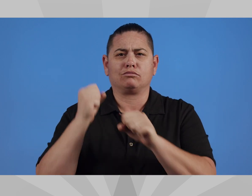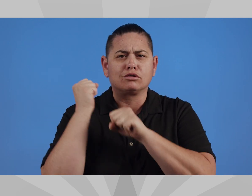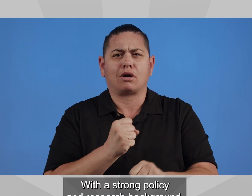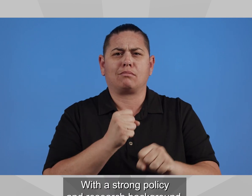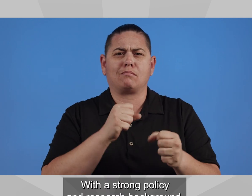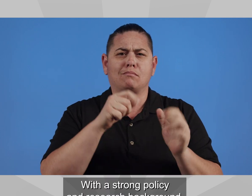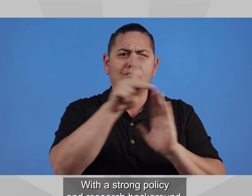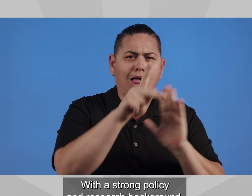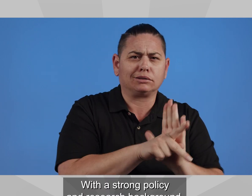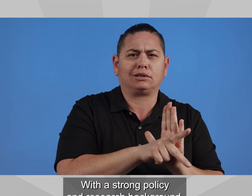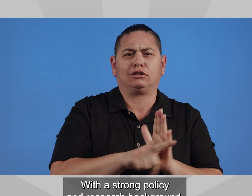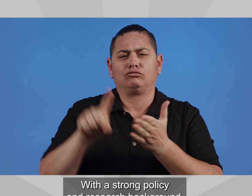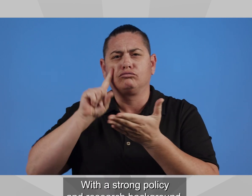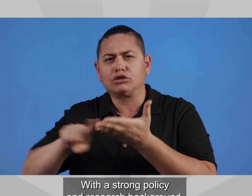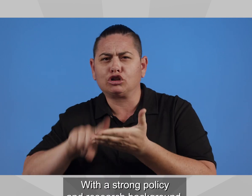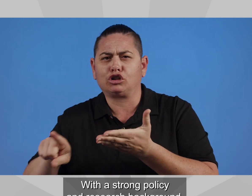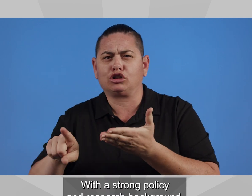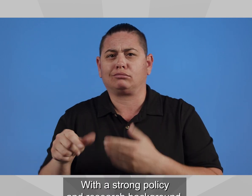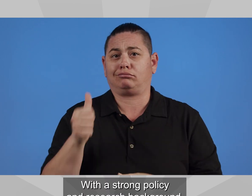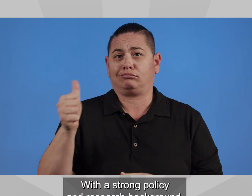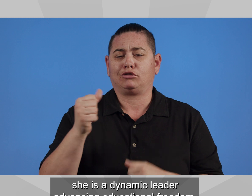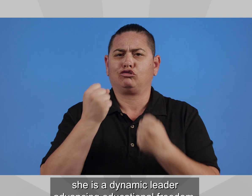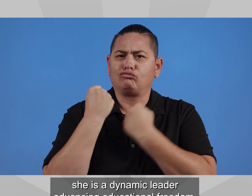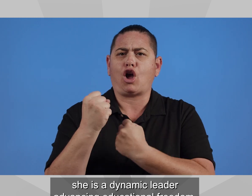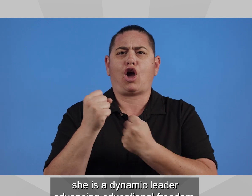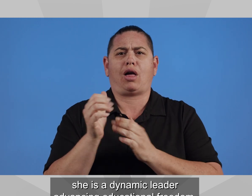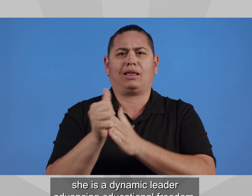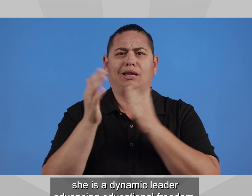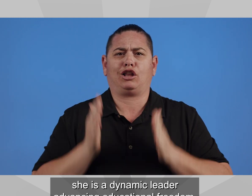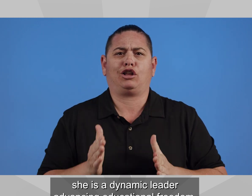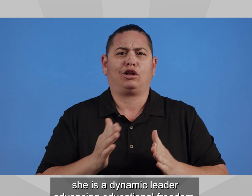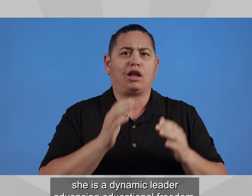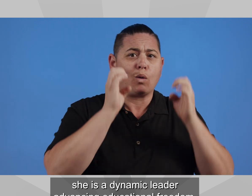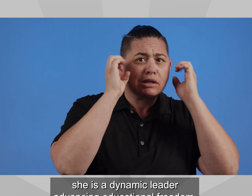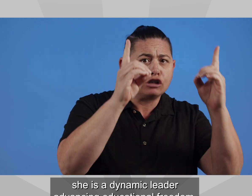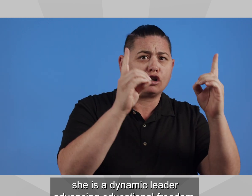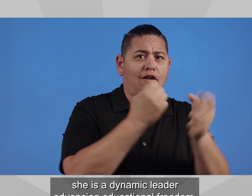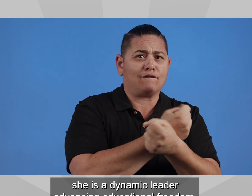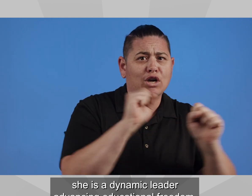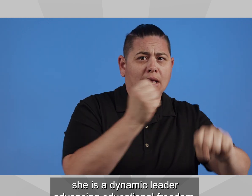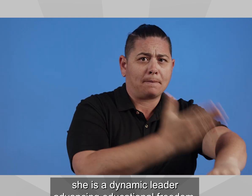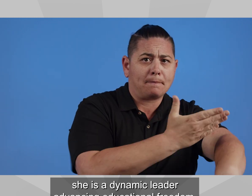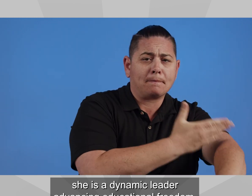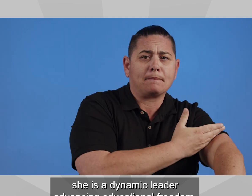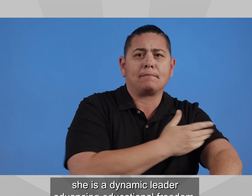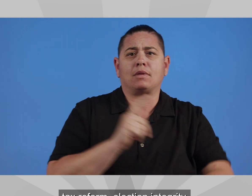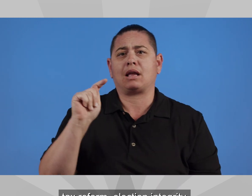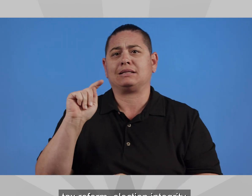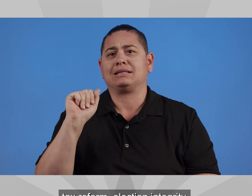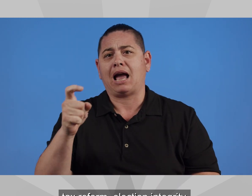With a strong policy and research background, she is a dynamic leader advancing educational freedom,